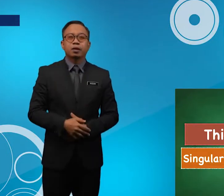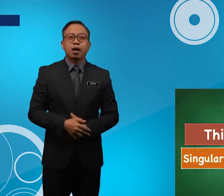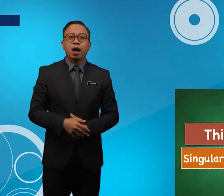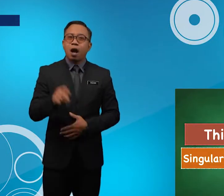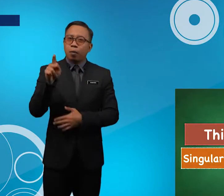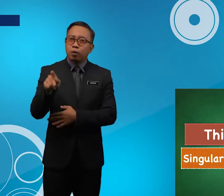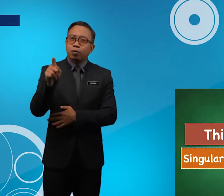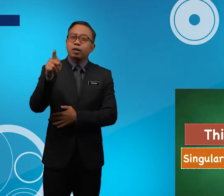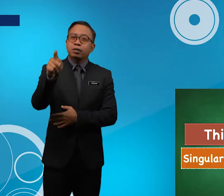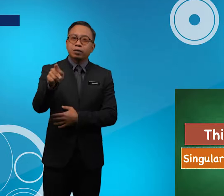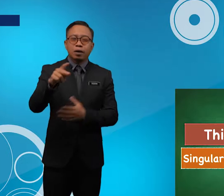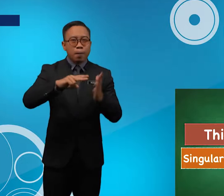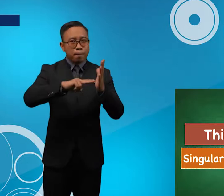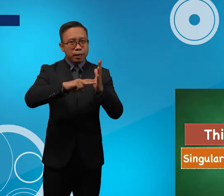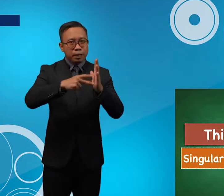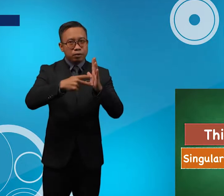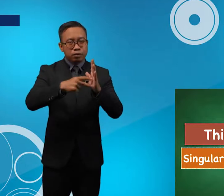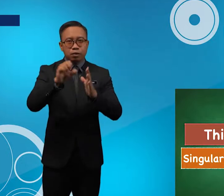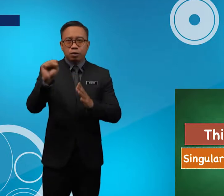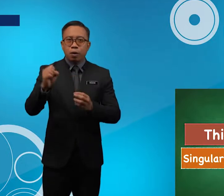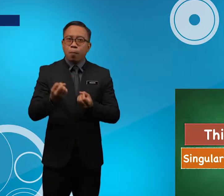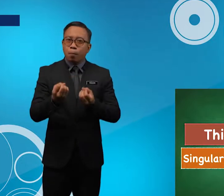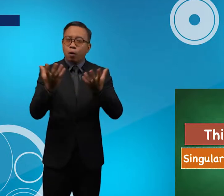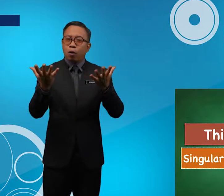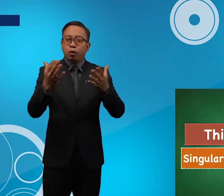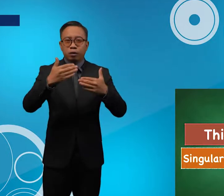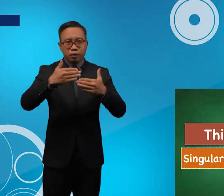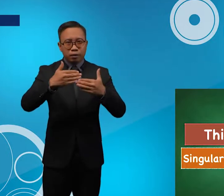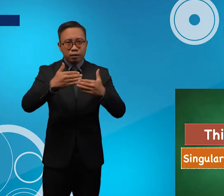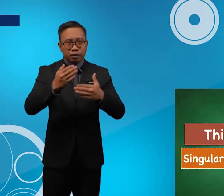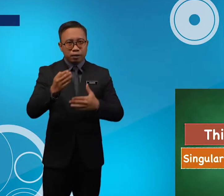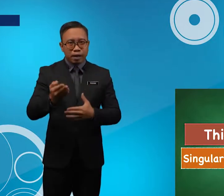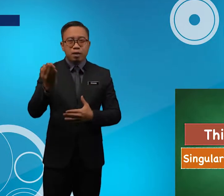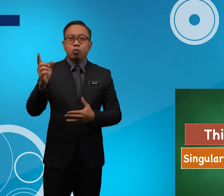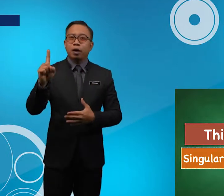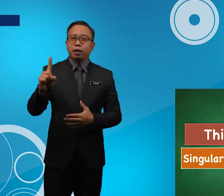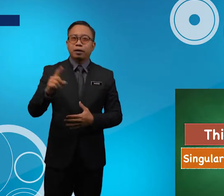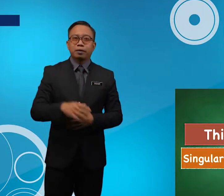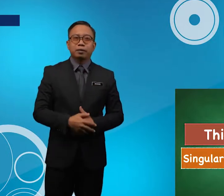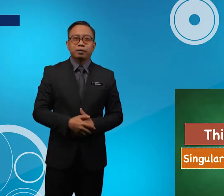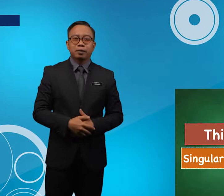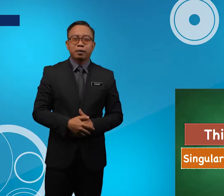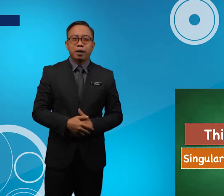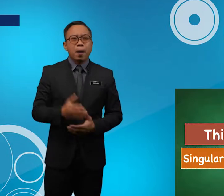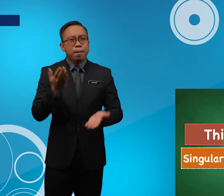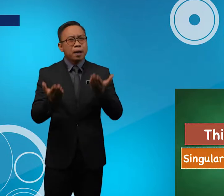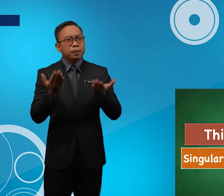Plural Means More Than One Maybe